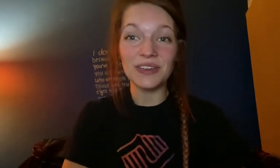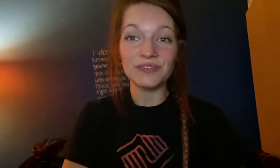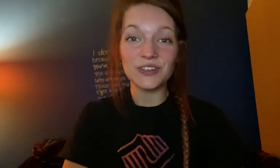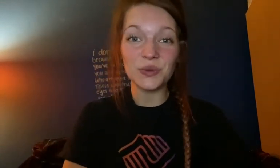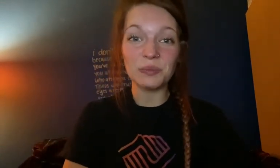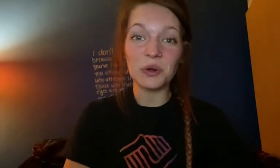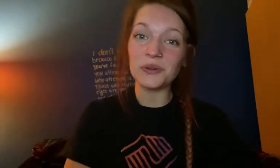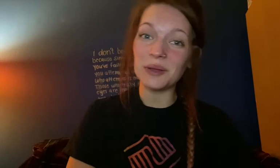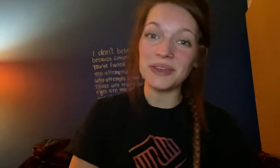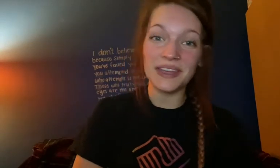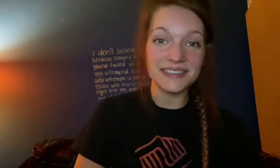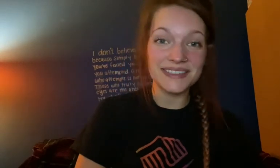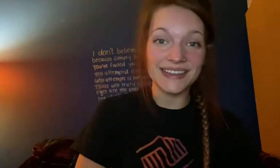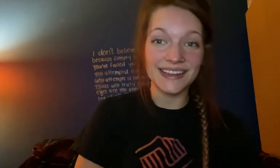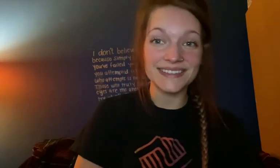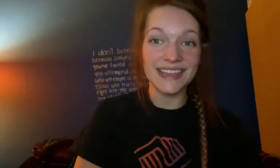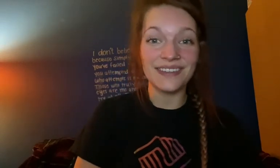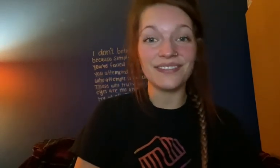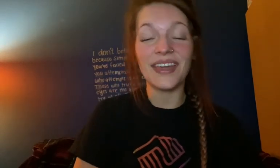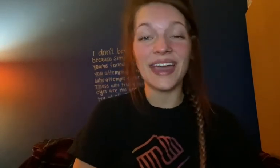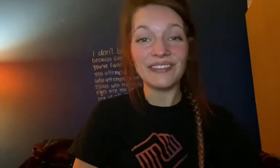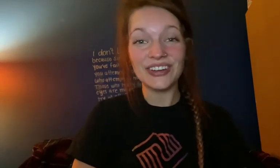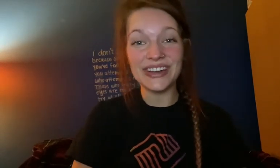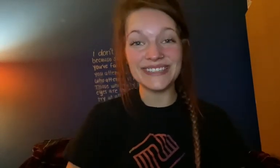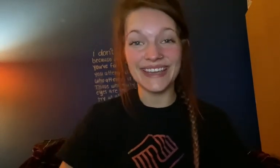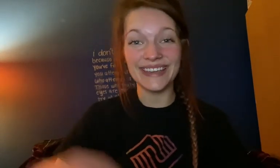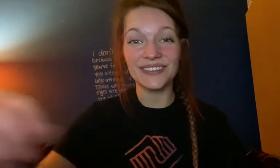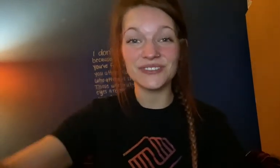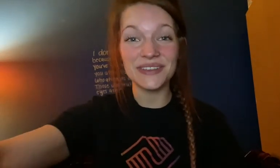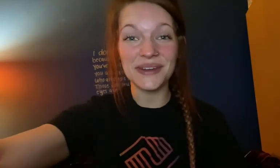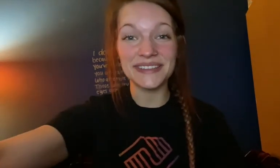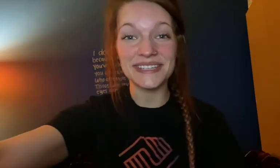virtual programming and staying safe. Have a great day. We'll see you next time.